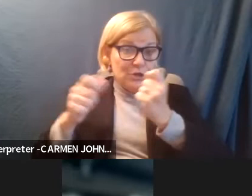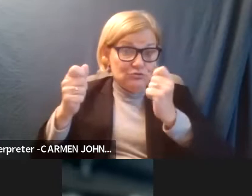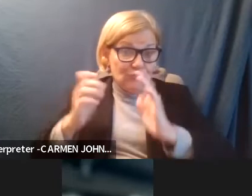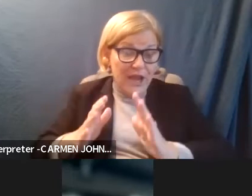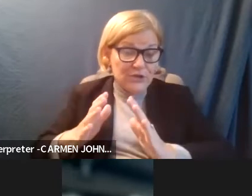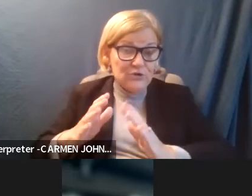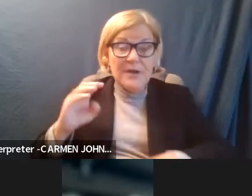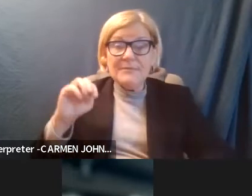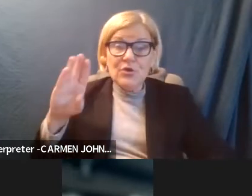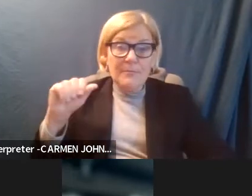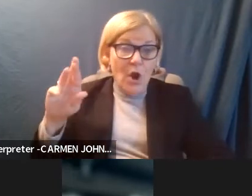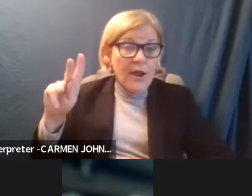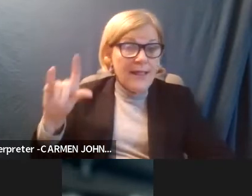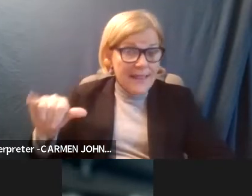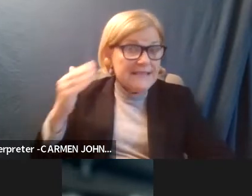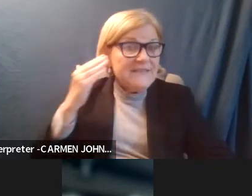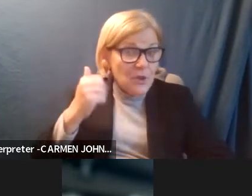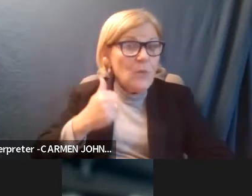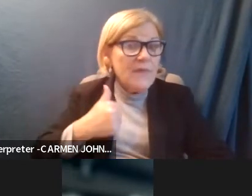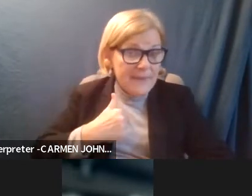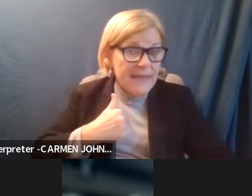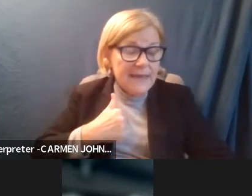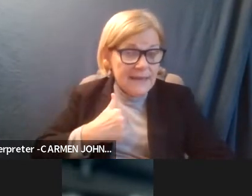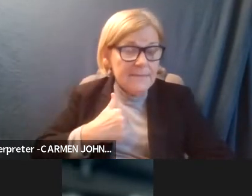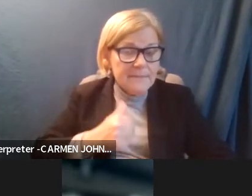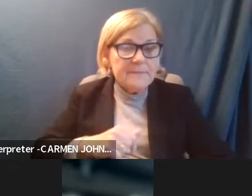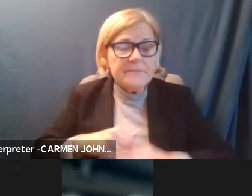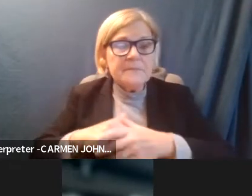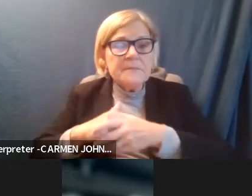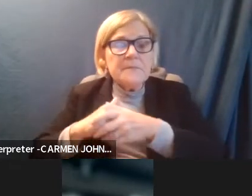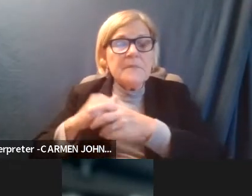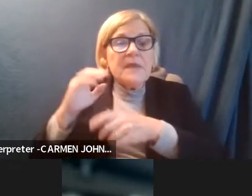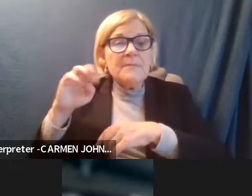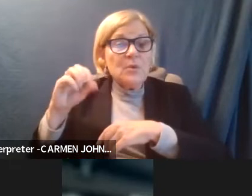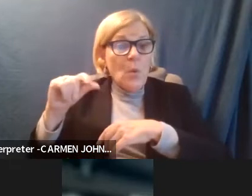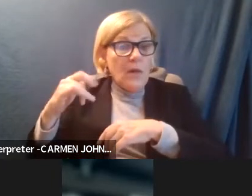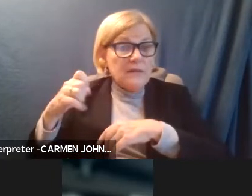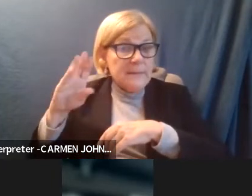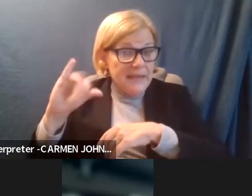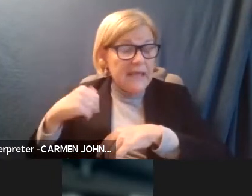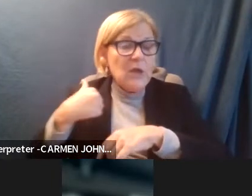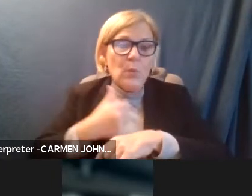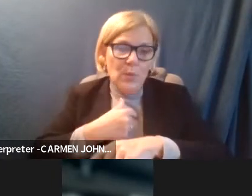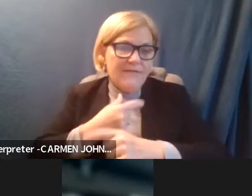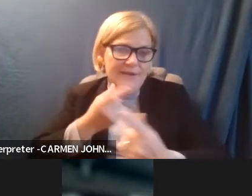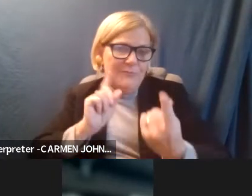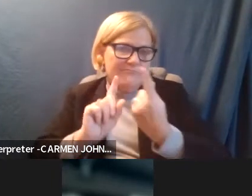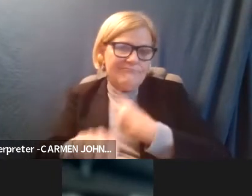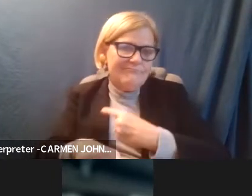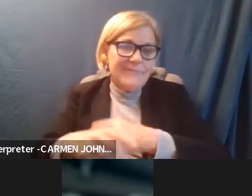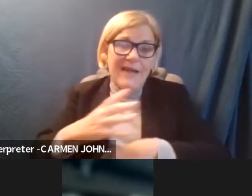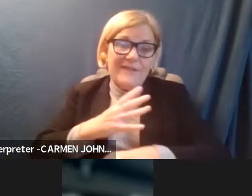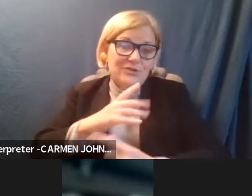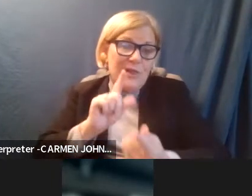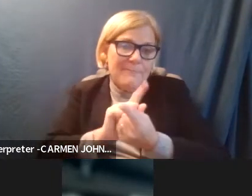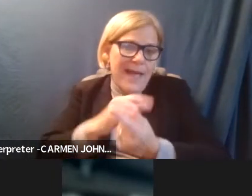Mr. Berkeley is familiar with me. I, Mr. Oglesby, we've crossed paths. I don't know if we've officially